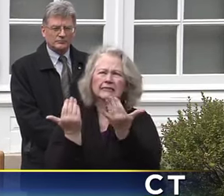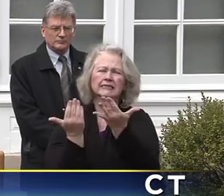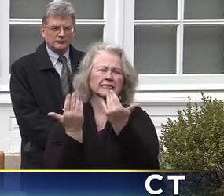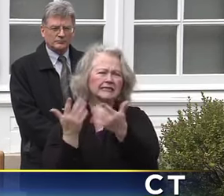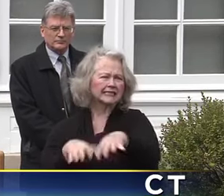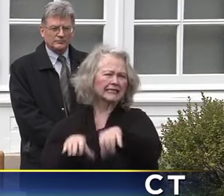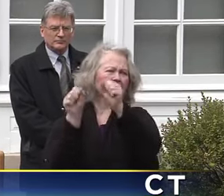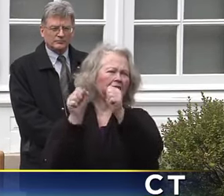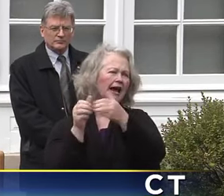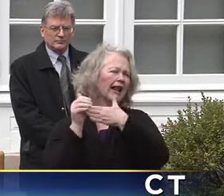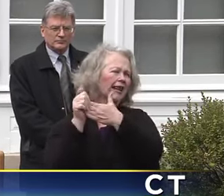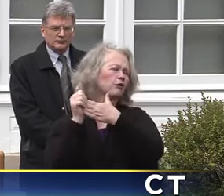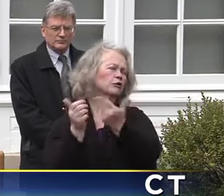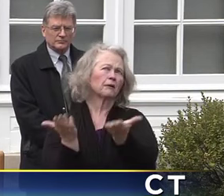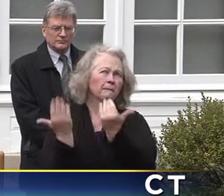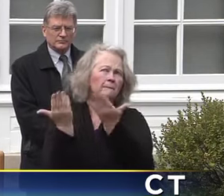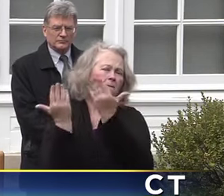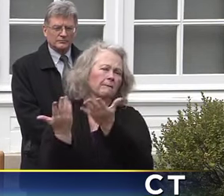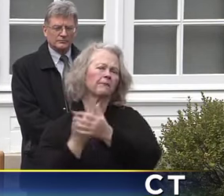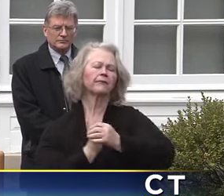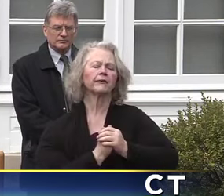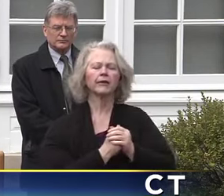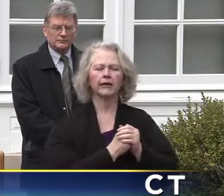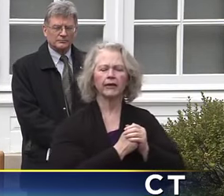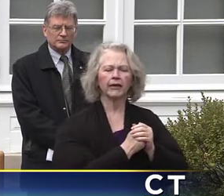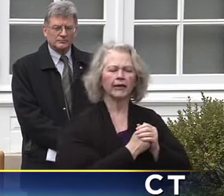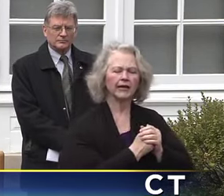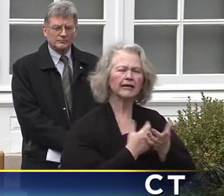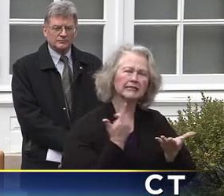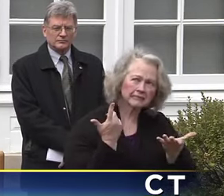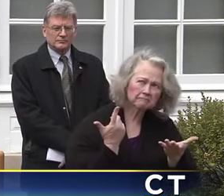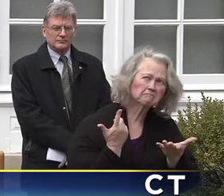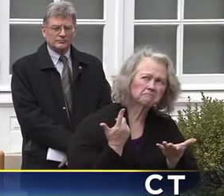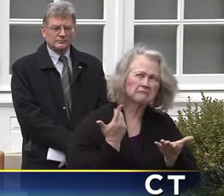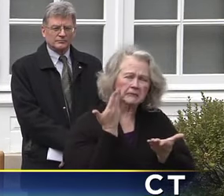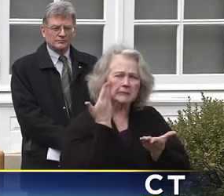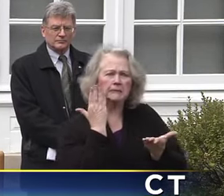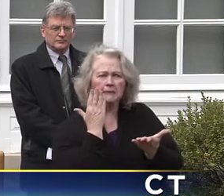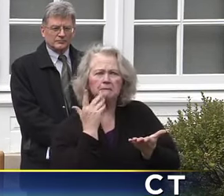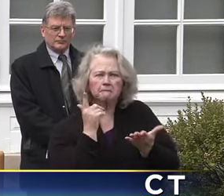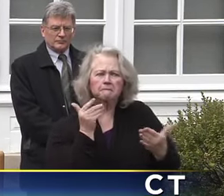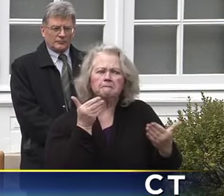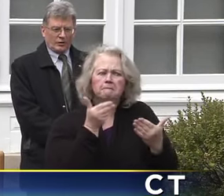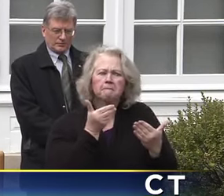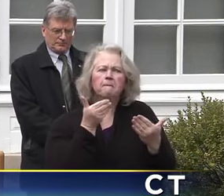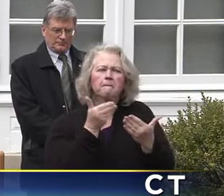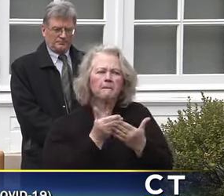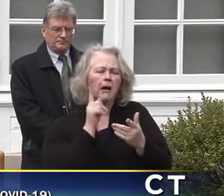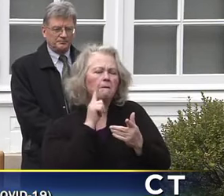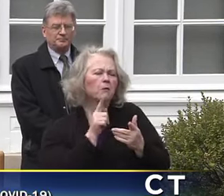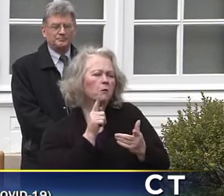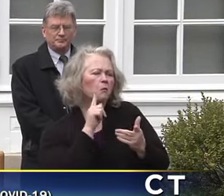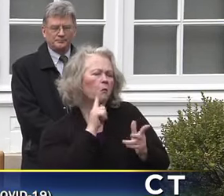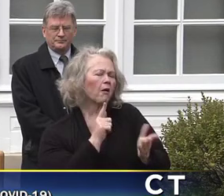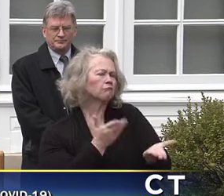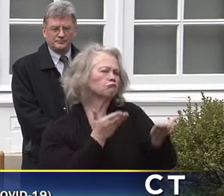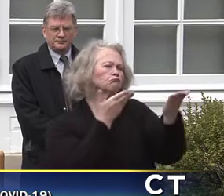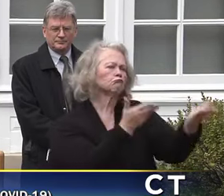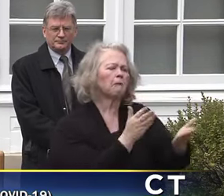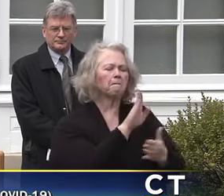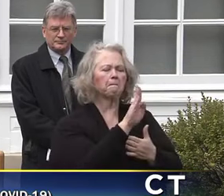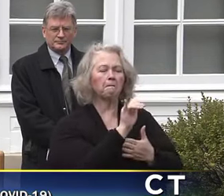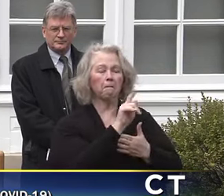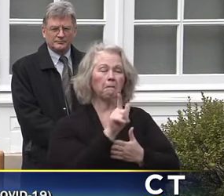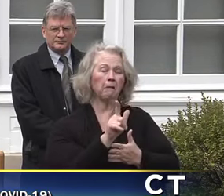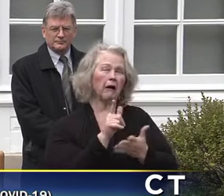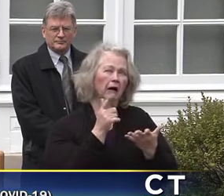take the lead here. We're getting some indications that they might be moving closer to a bill, hopefully mirroring what came